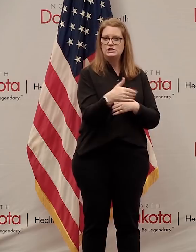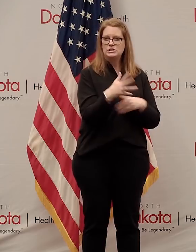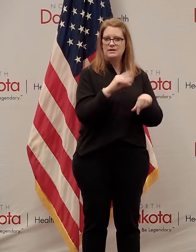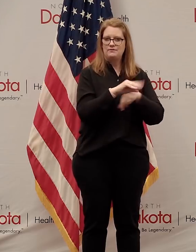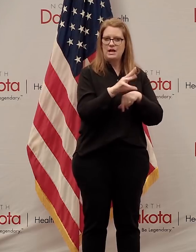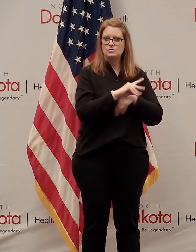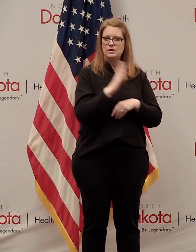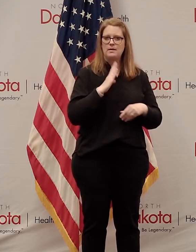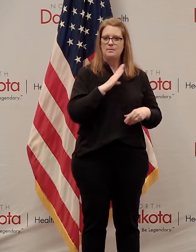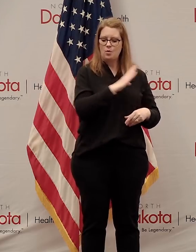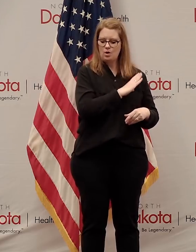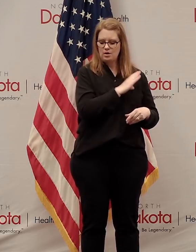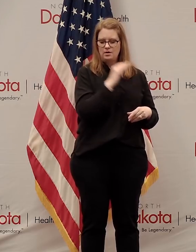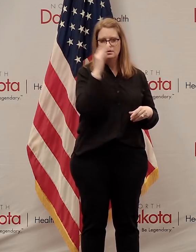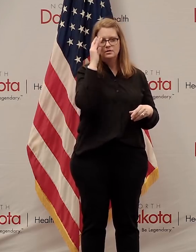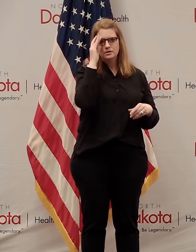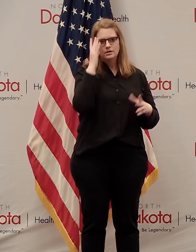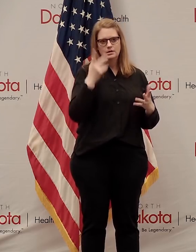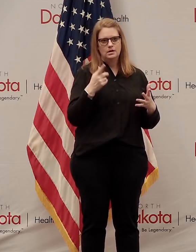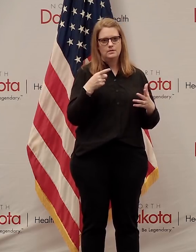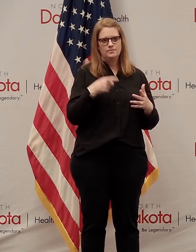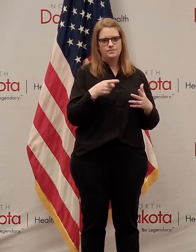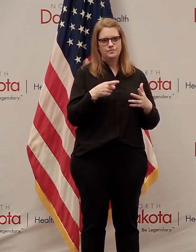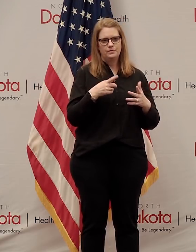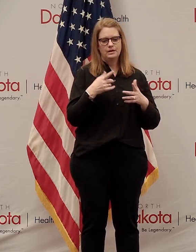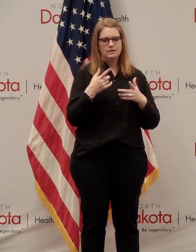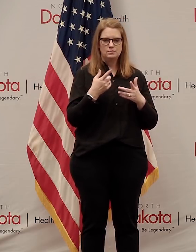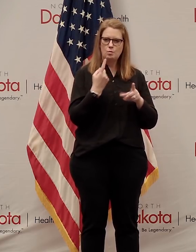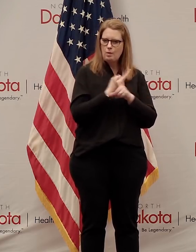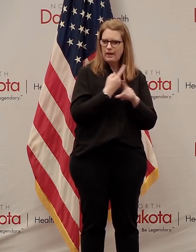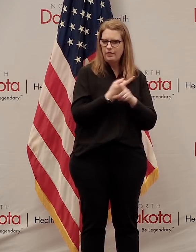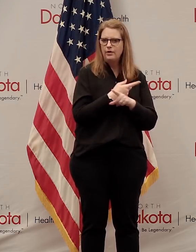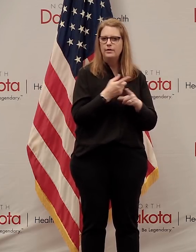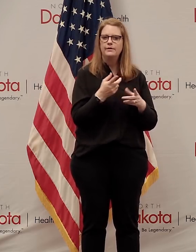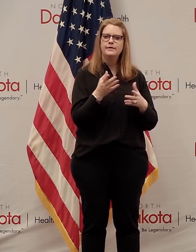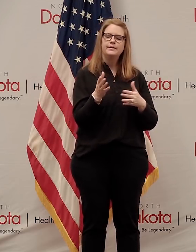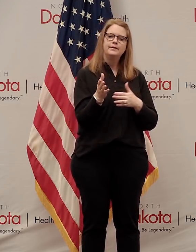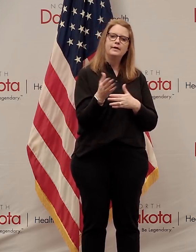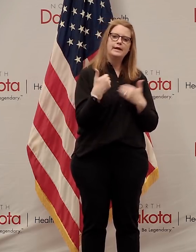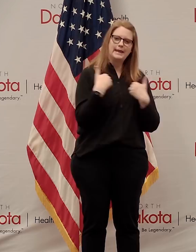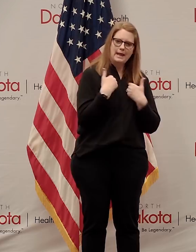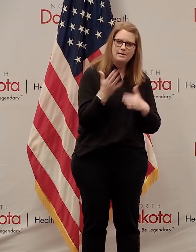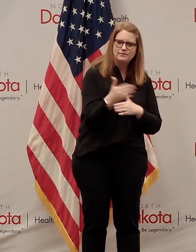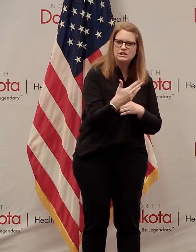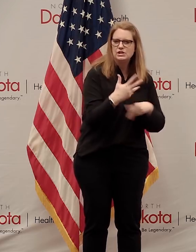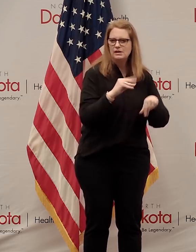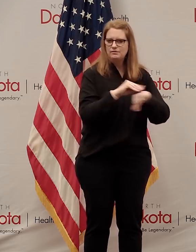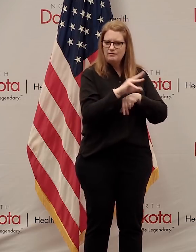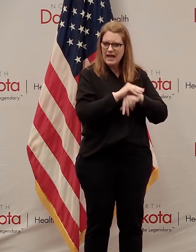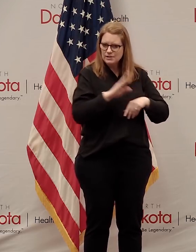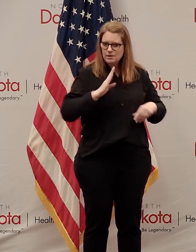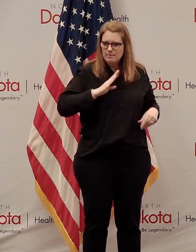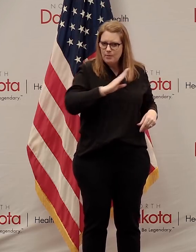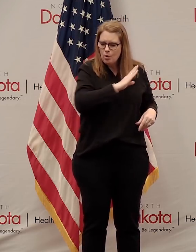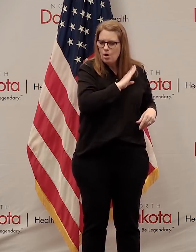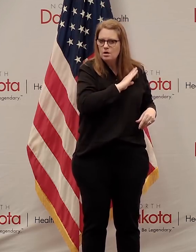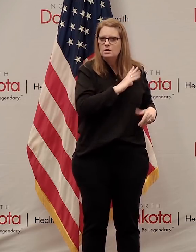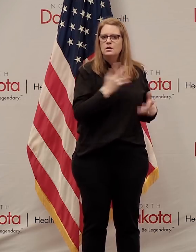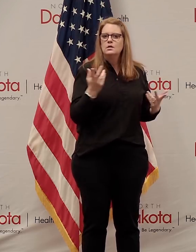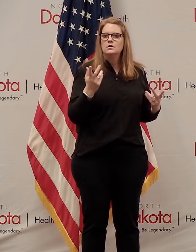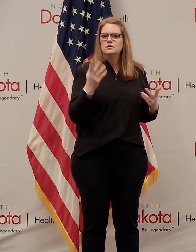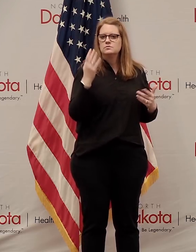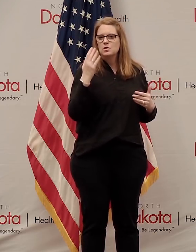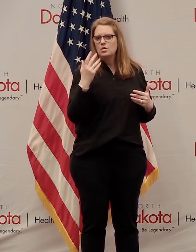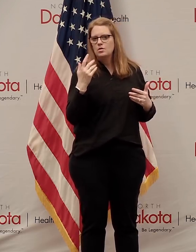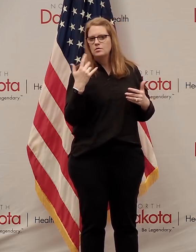Springtime also comes the traditional regular Game and Fish Advisory Board meetings. This is where our Game and Fish gets